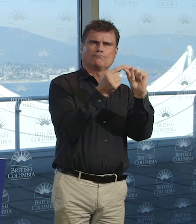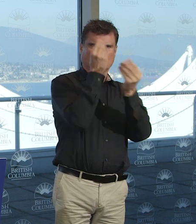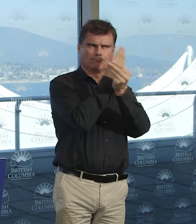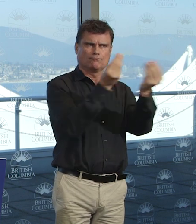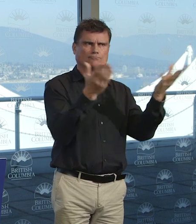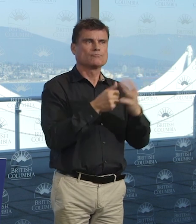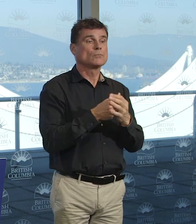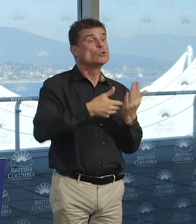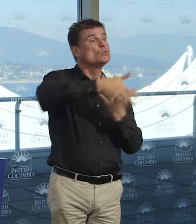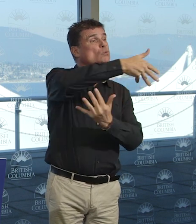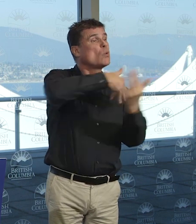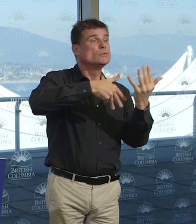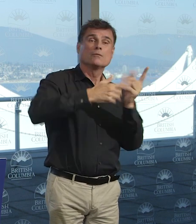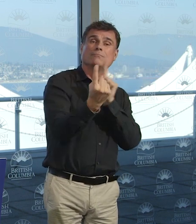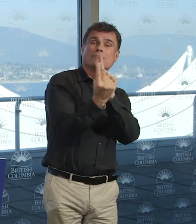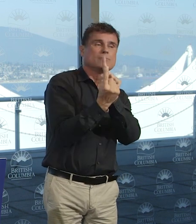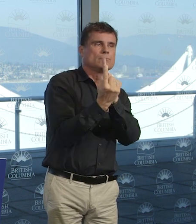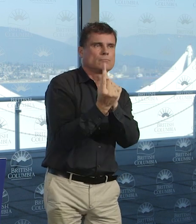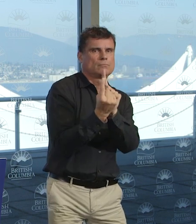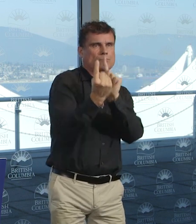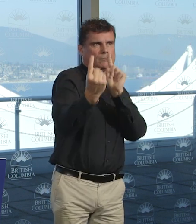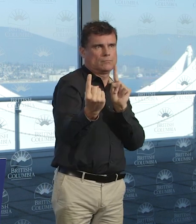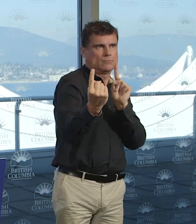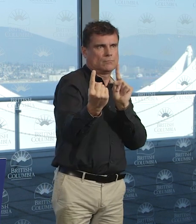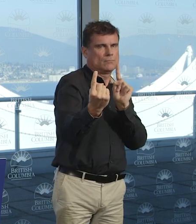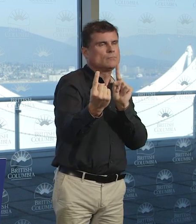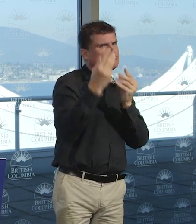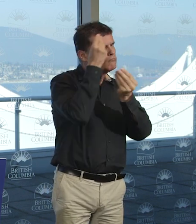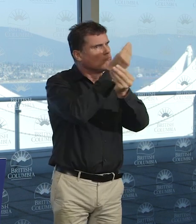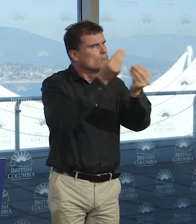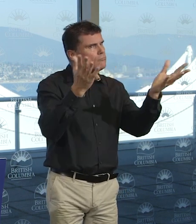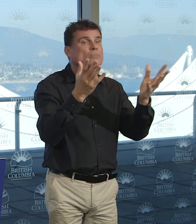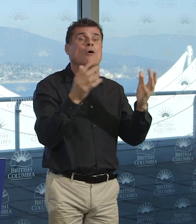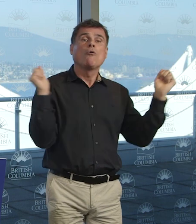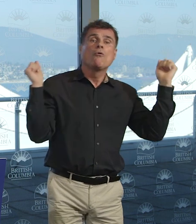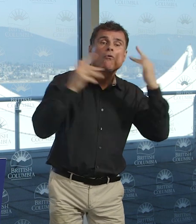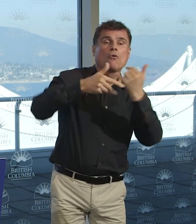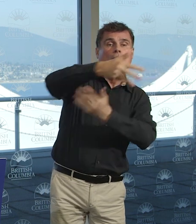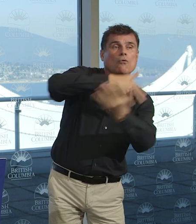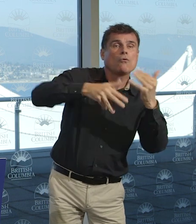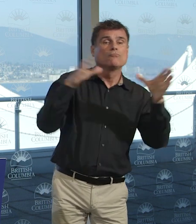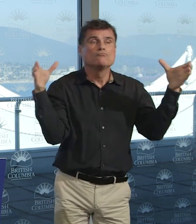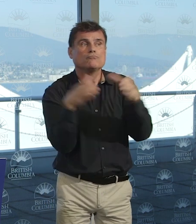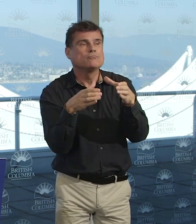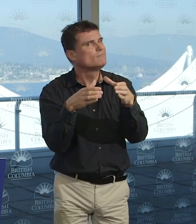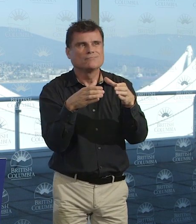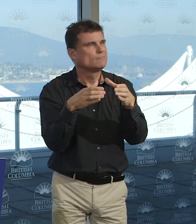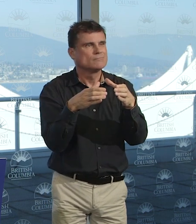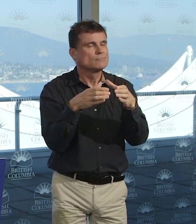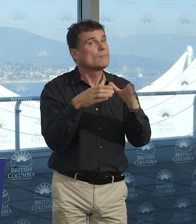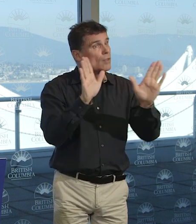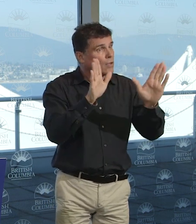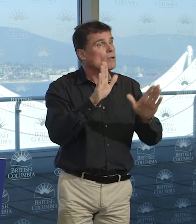gatherings that have to be curtailed, but we do need to make sure that we still have the resources that are